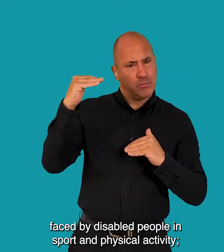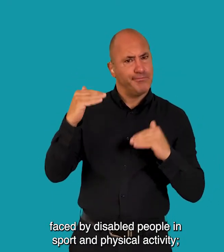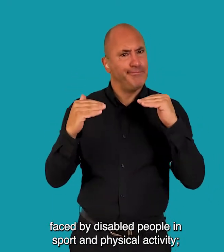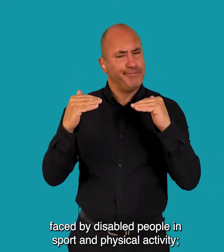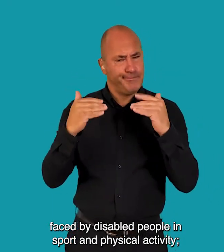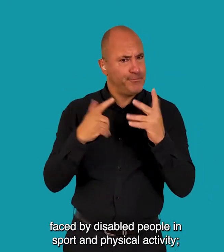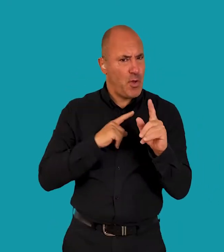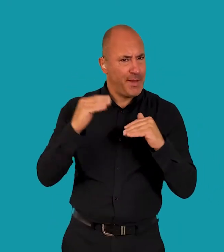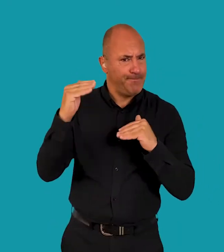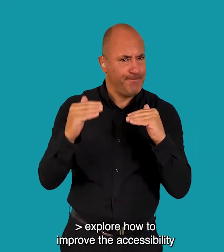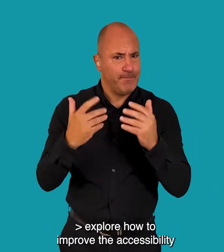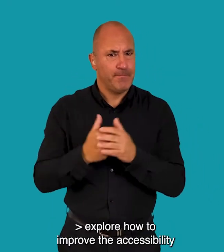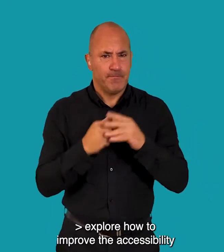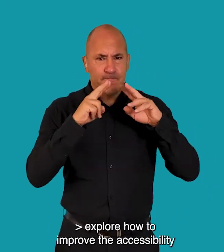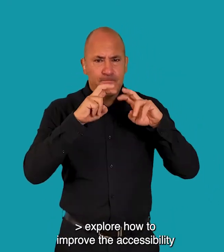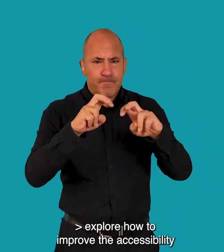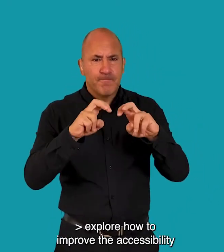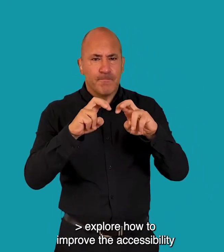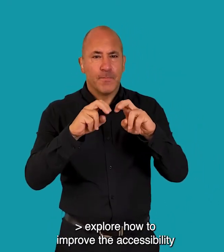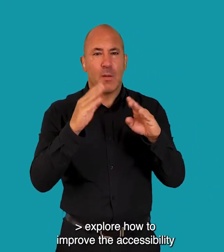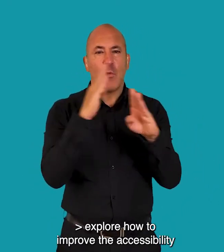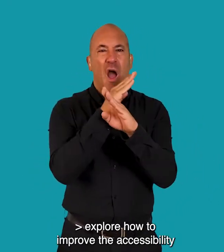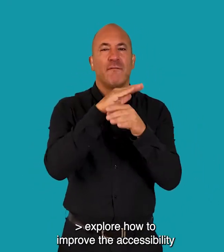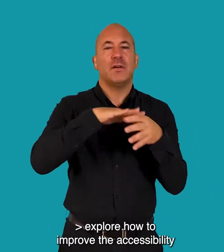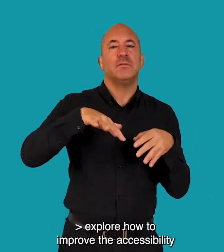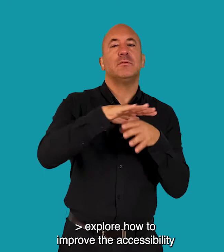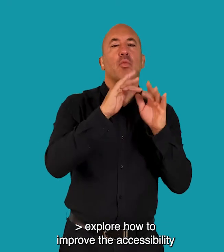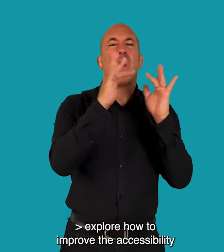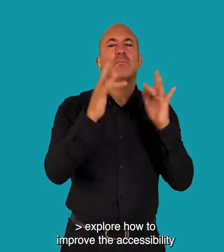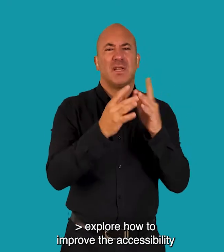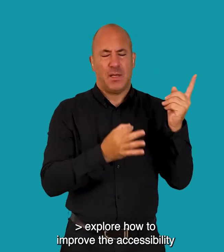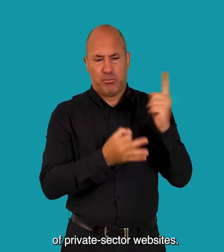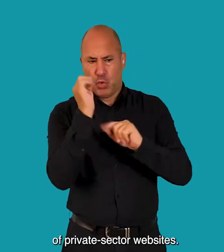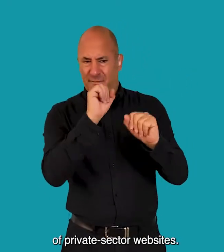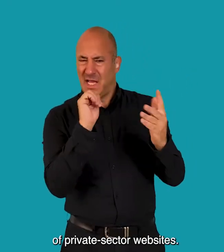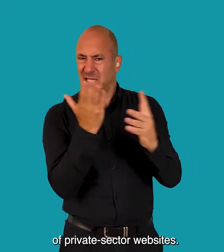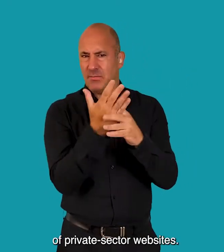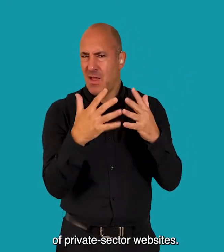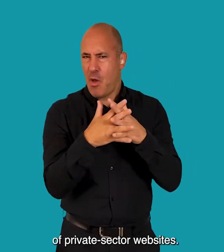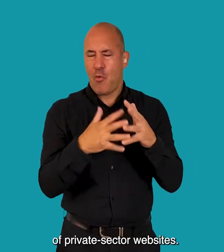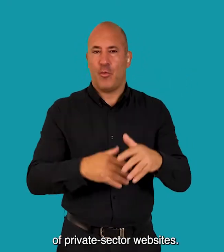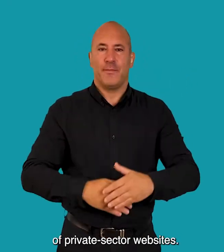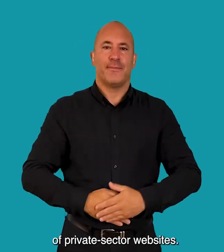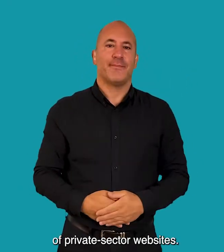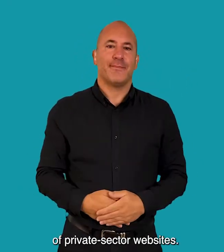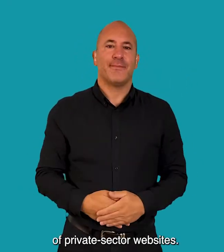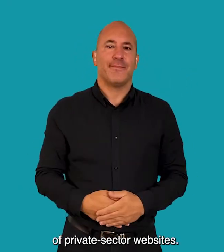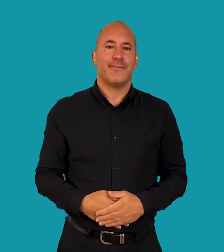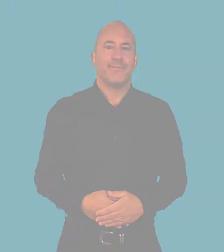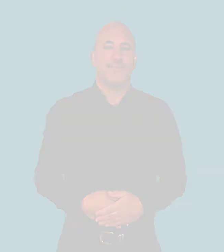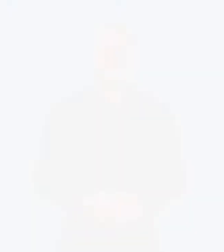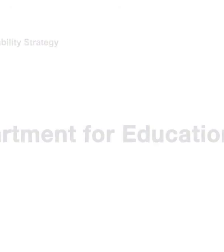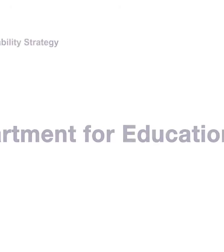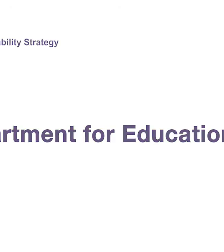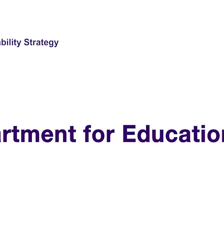activity And explore how to improve the accessibility of private sector websites